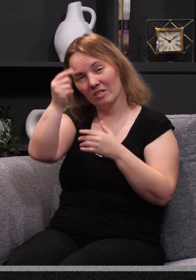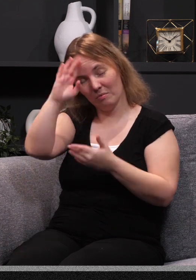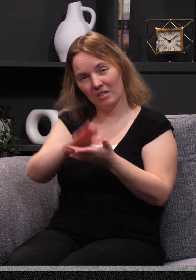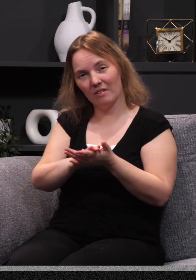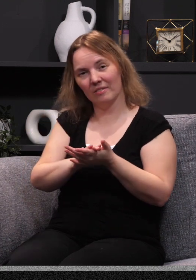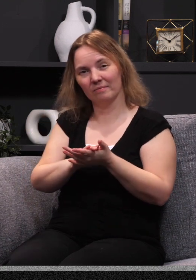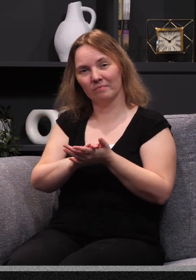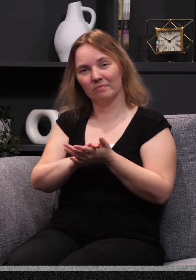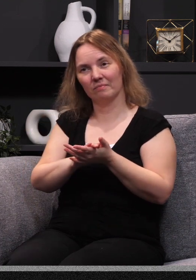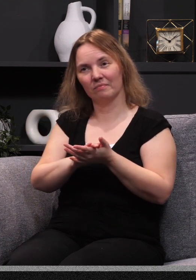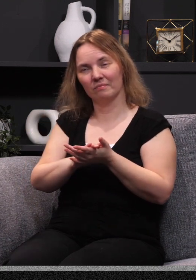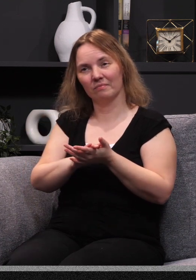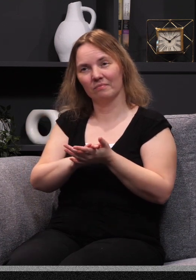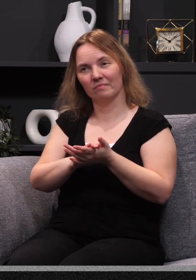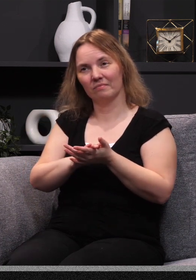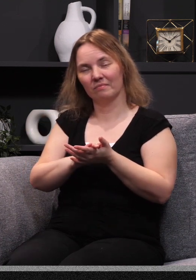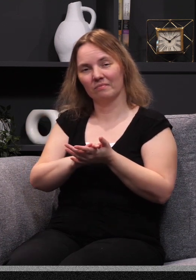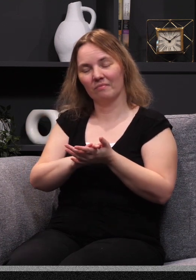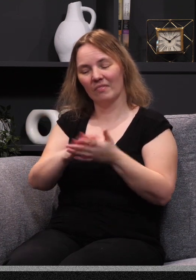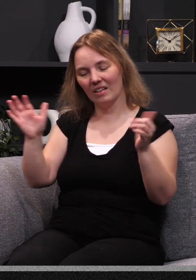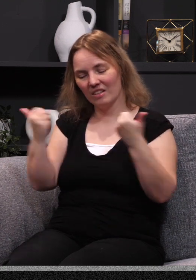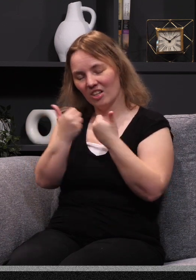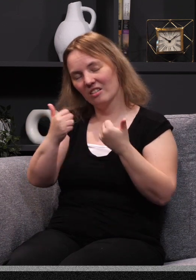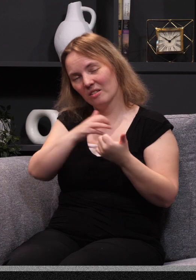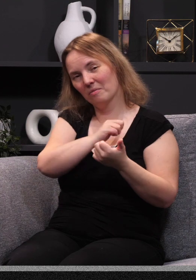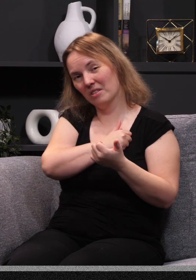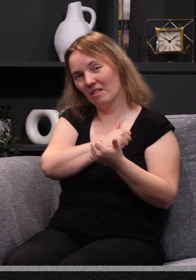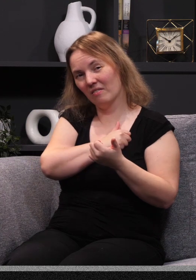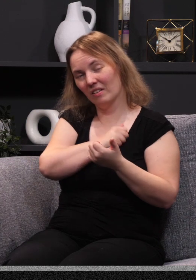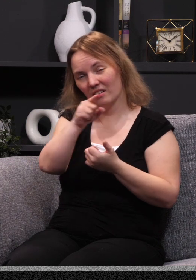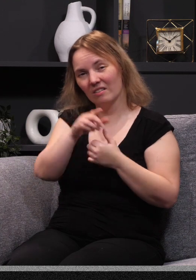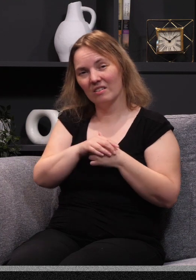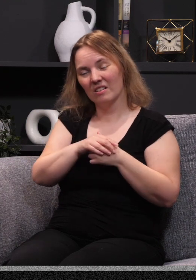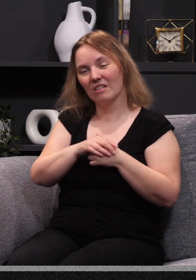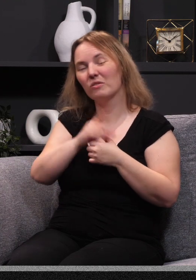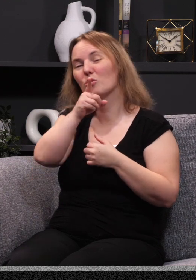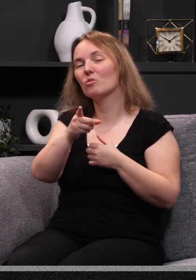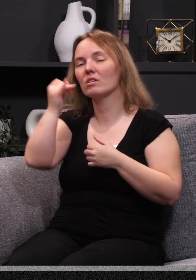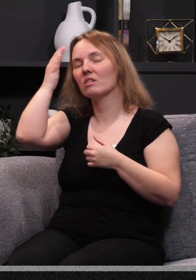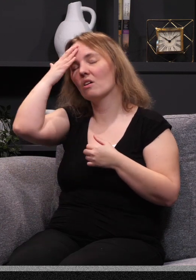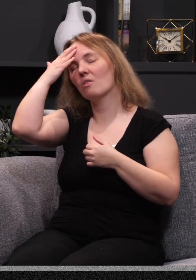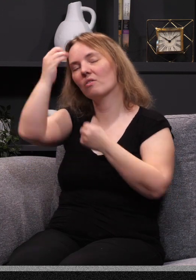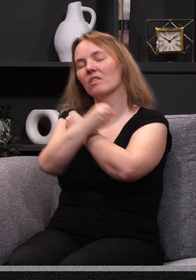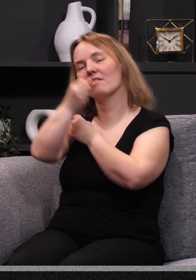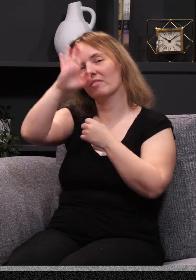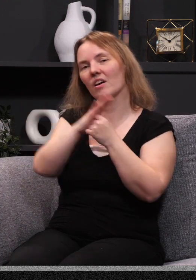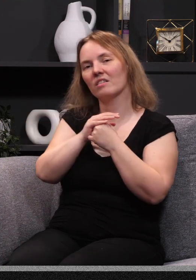believe? How you conduct yourself? In fact, as I said to the folks in the first service, and I challenged myself, if you really know the love of God,